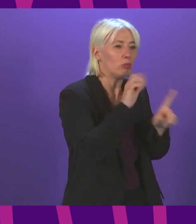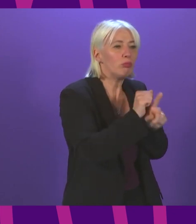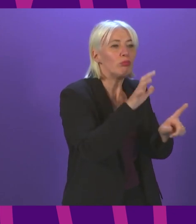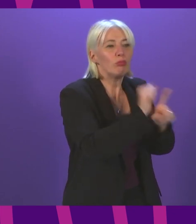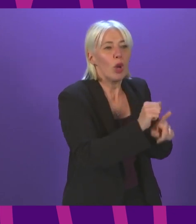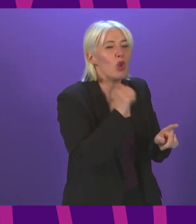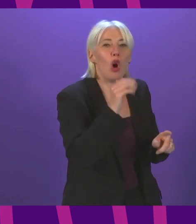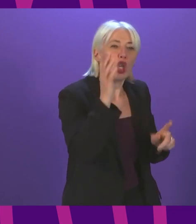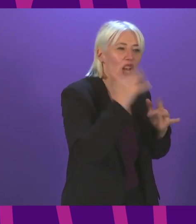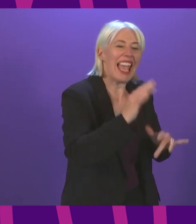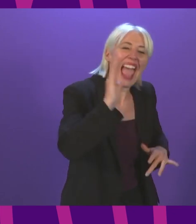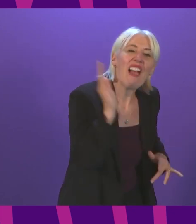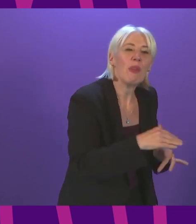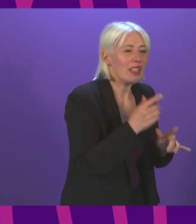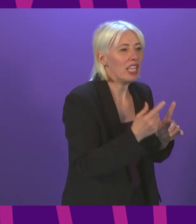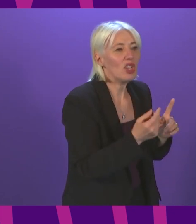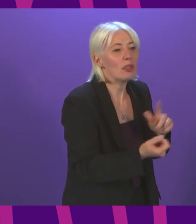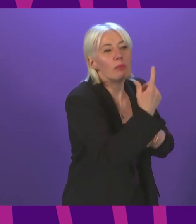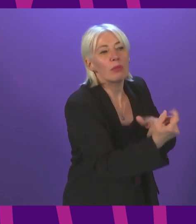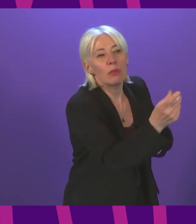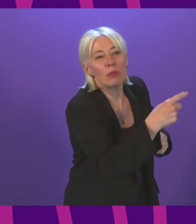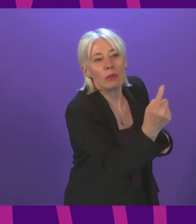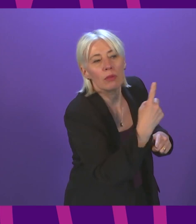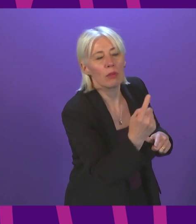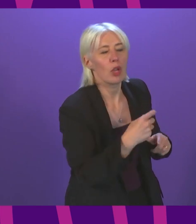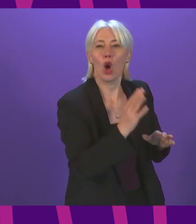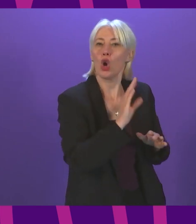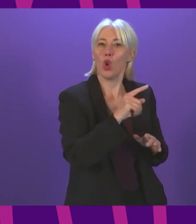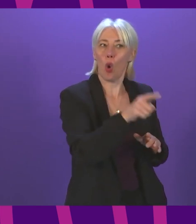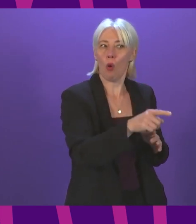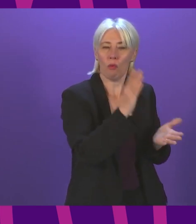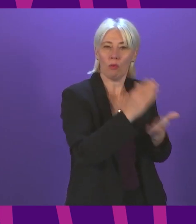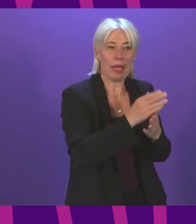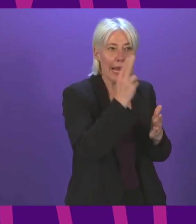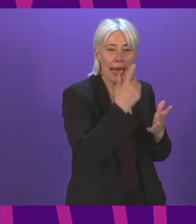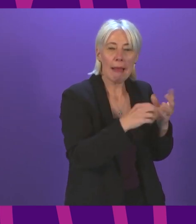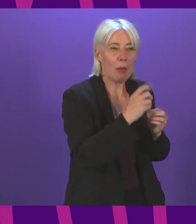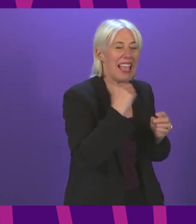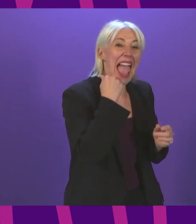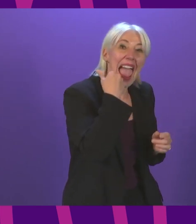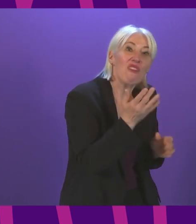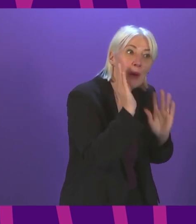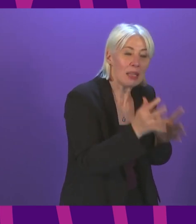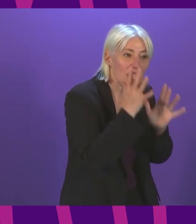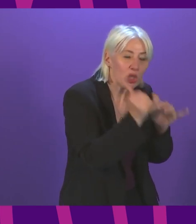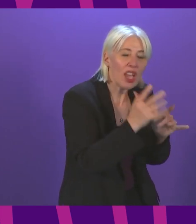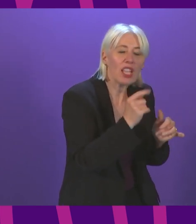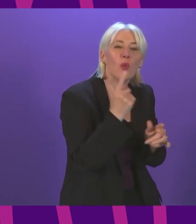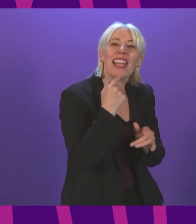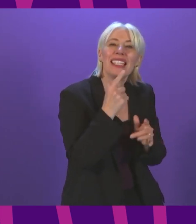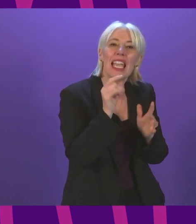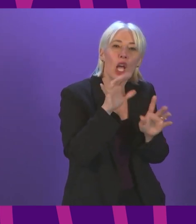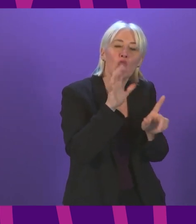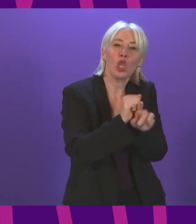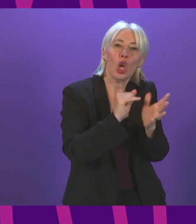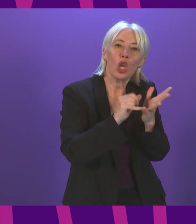clarify that point? No, we would expect that nightclubs would do checks of everybody entering. When we're talking about spot checks, we're talking for